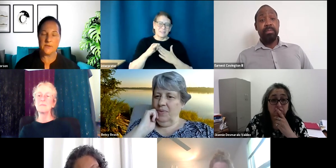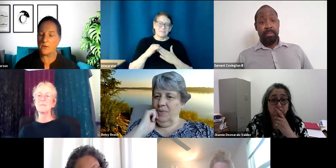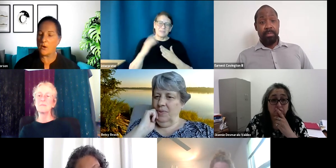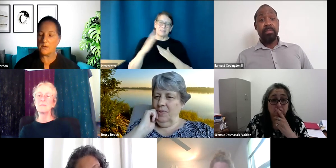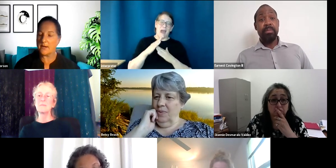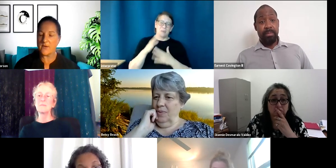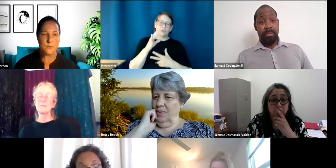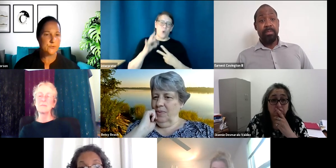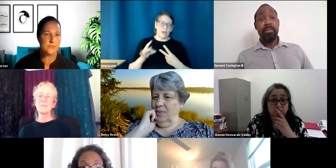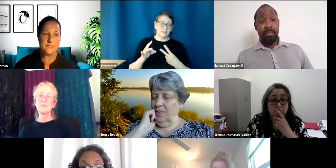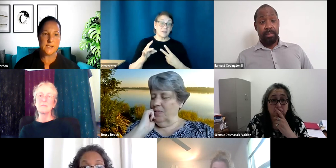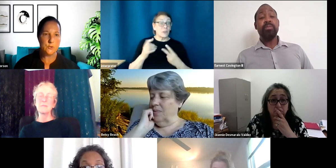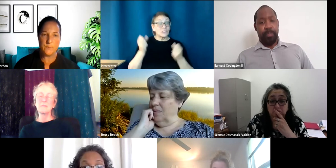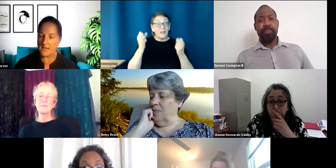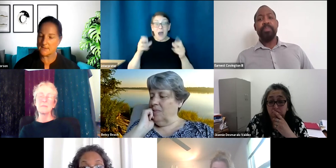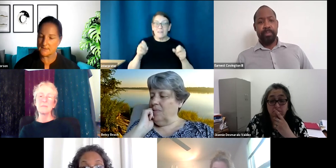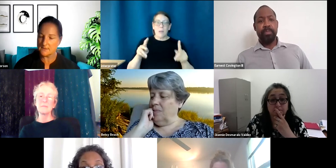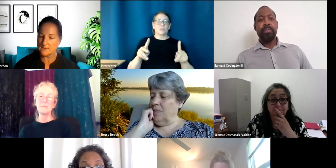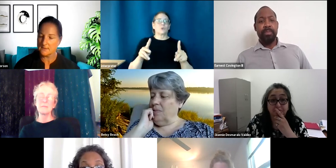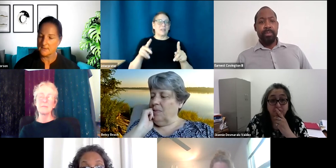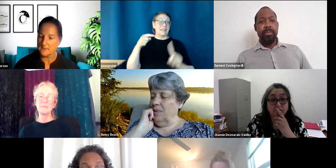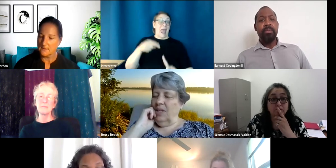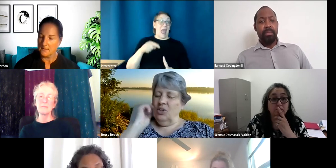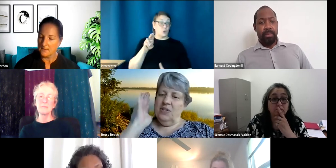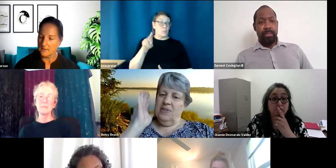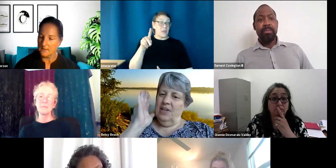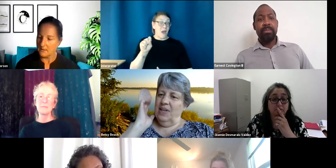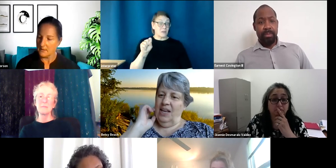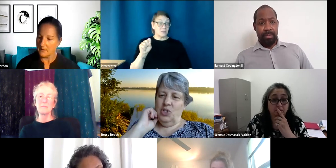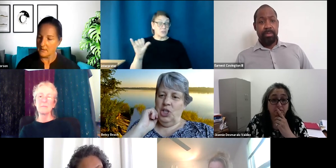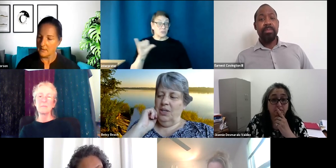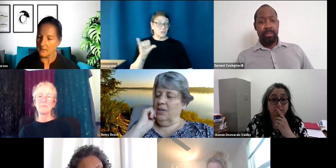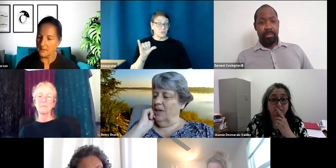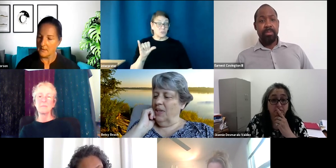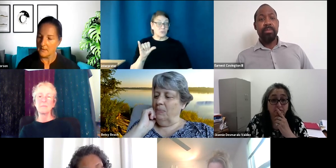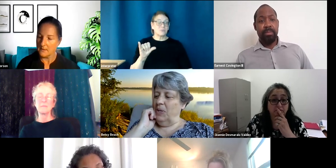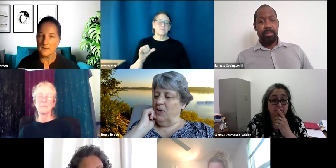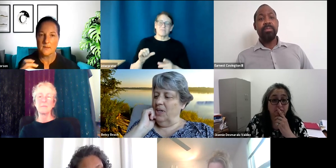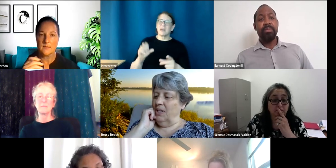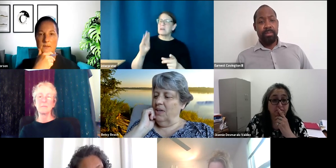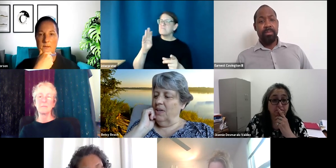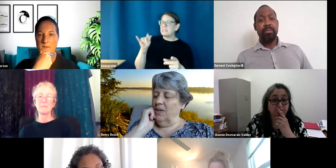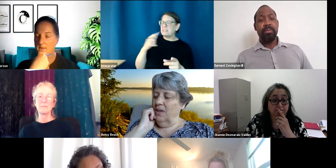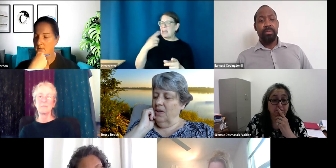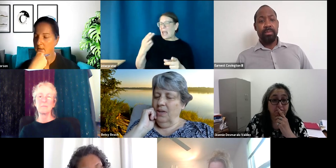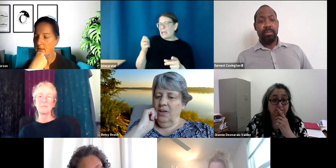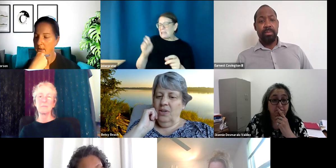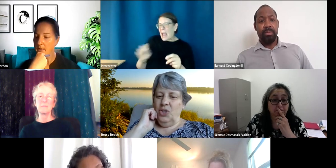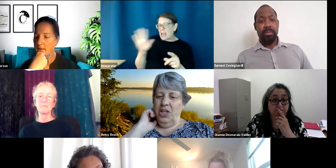know, and there are a lot of opportunities at UPS. And she's, he's Asian. I think that'd be great. Jeannie,